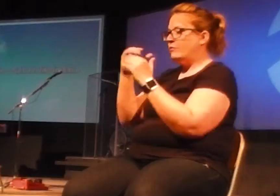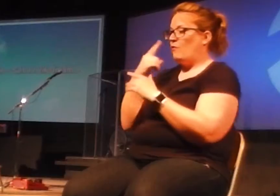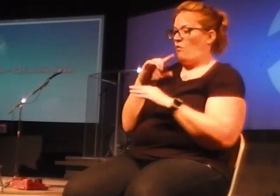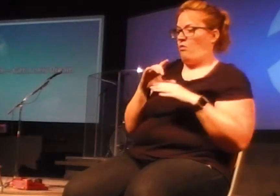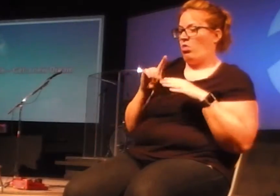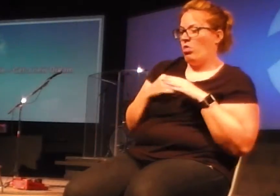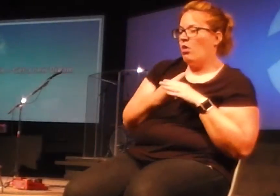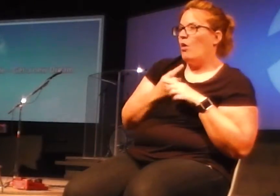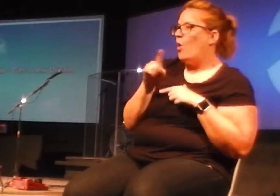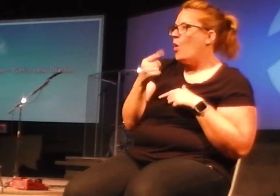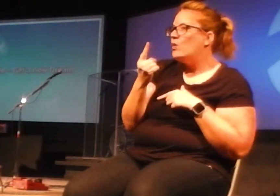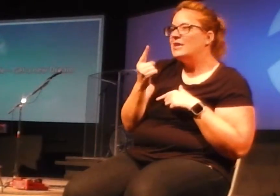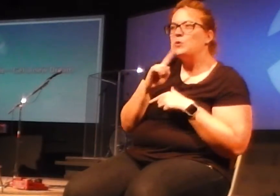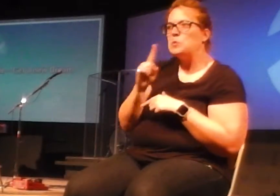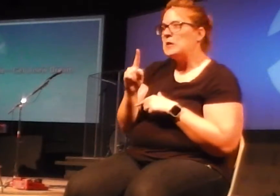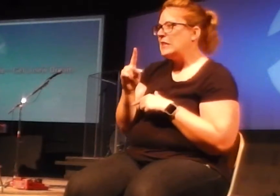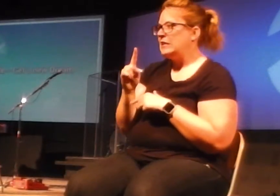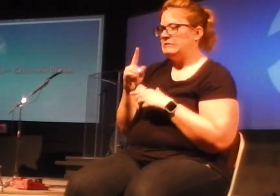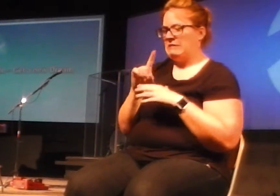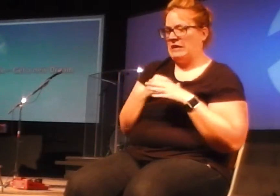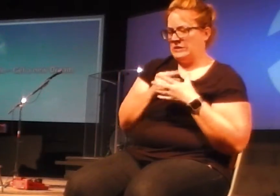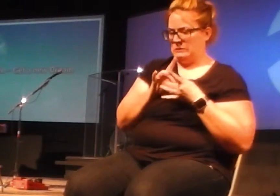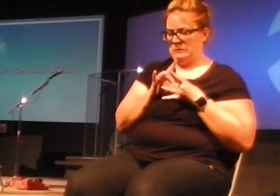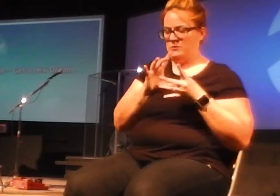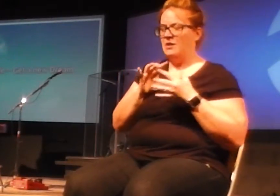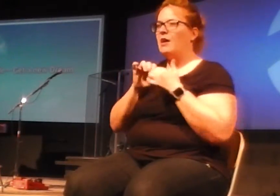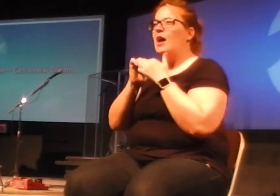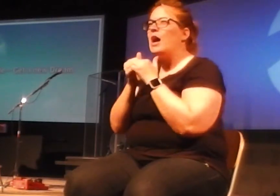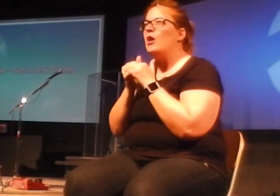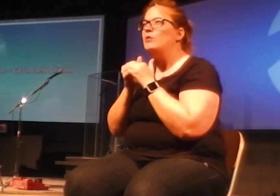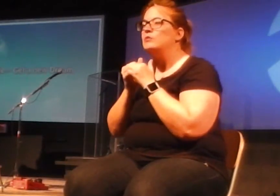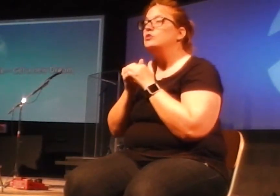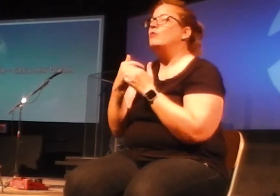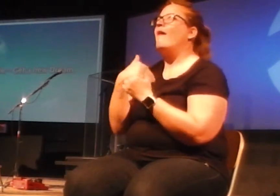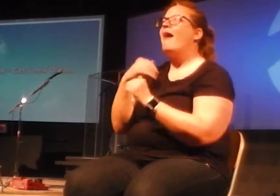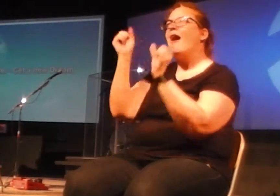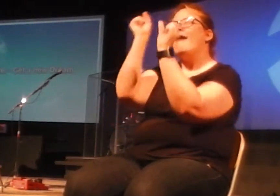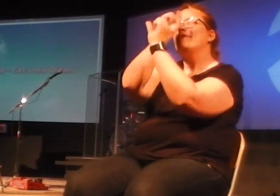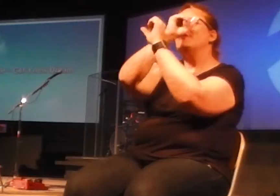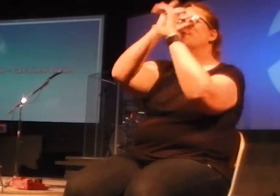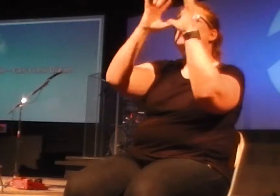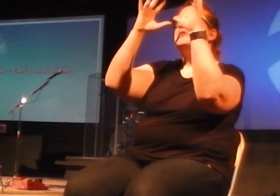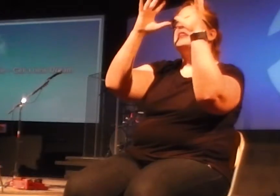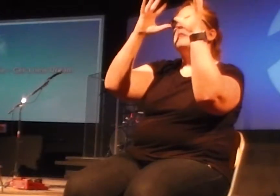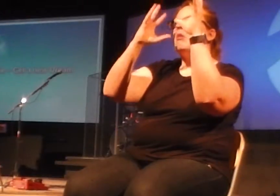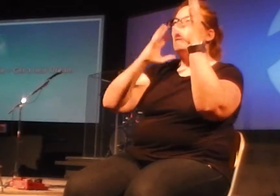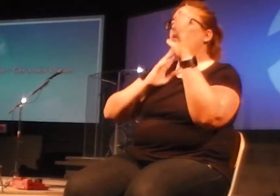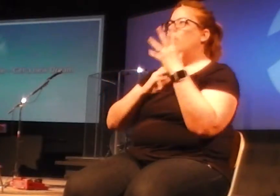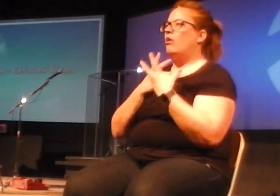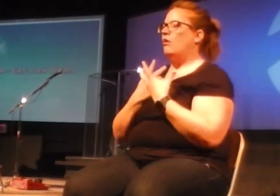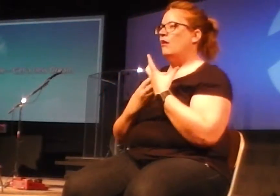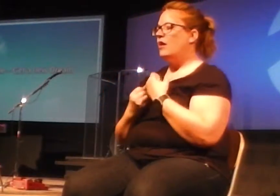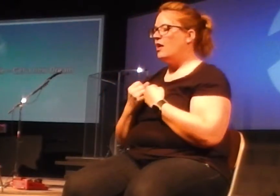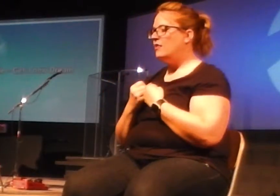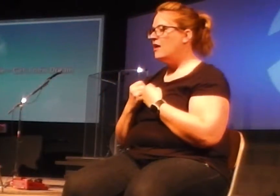only path out of exile, is to go through, have a dream, go through exile, and then at some point to get a new dream.